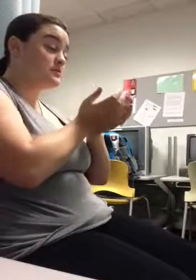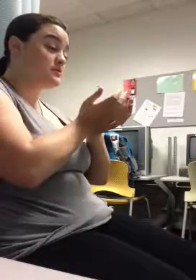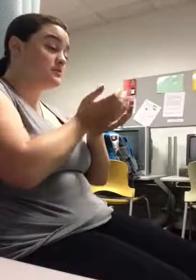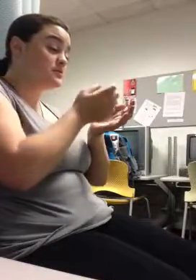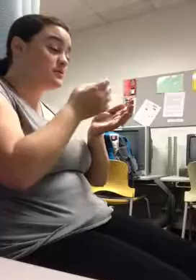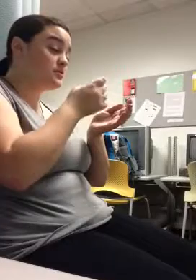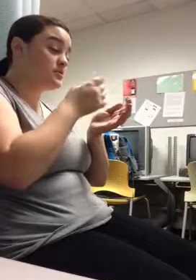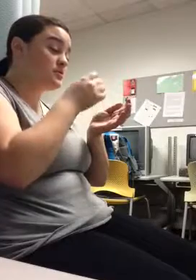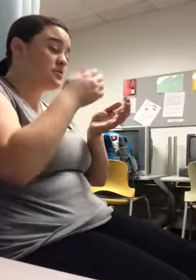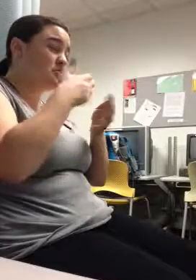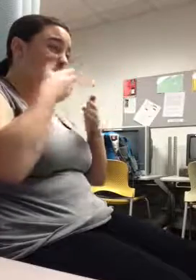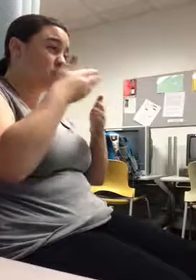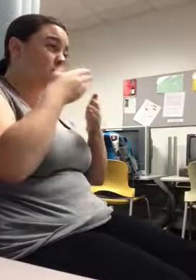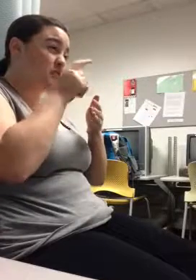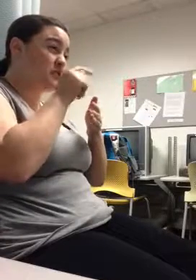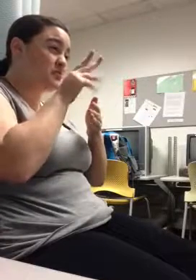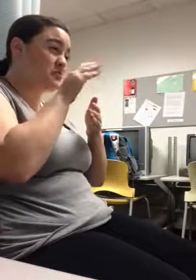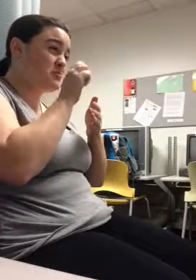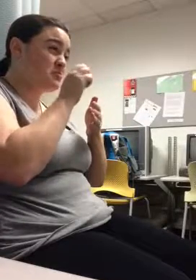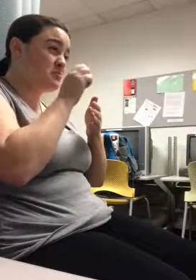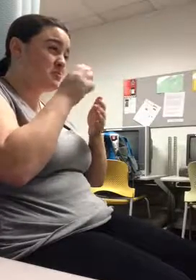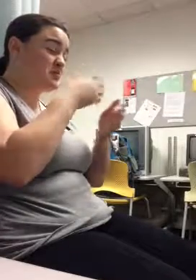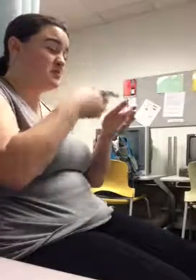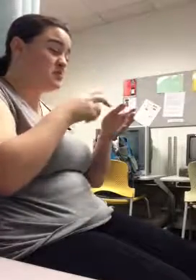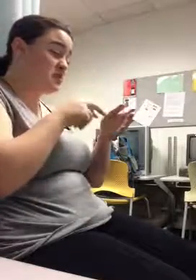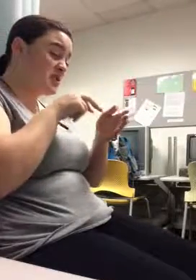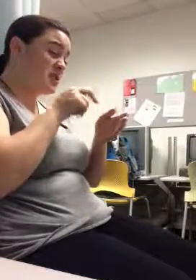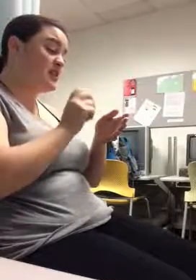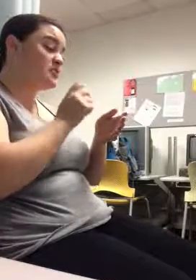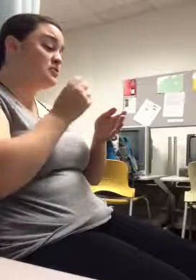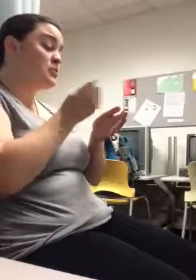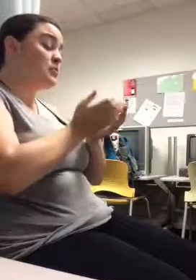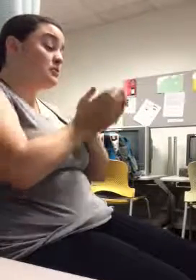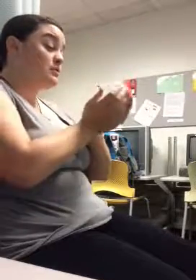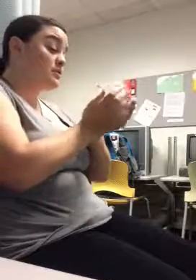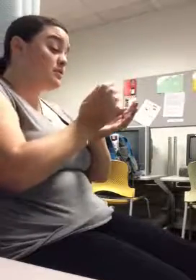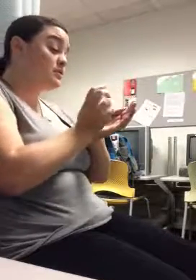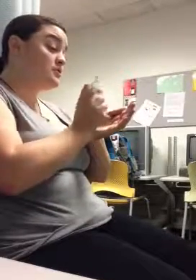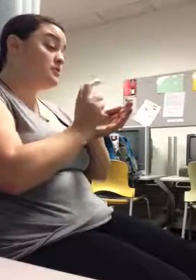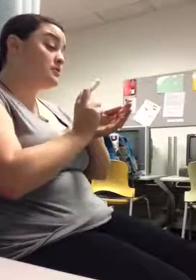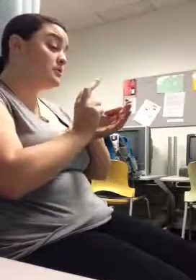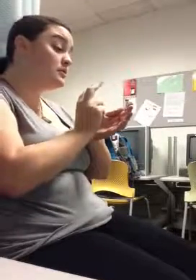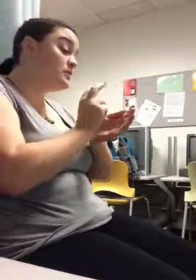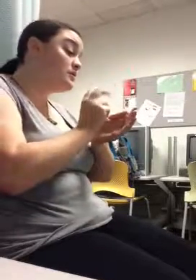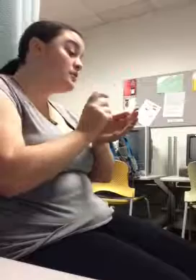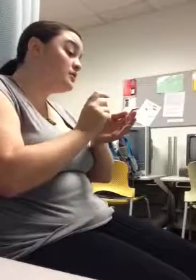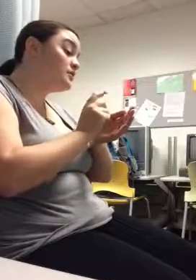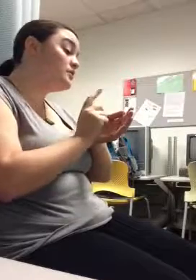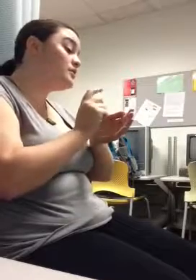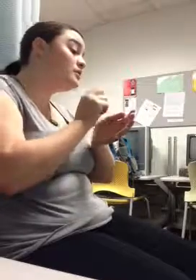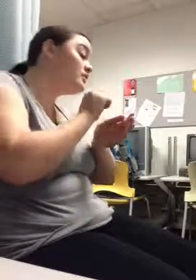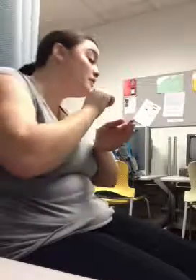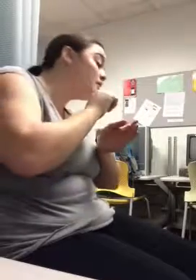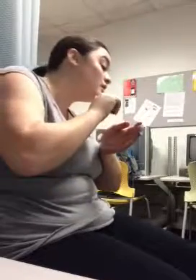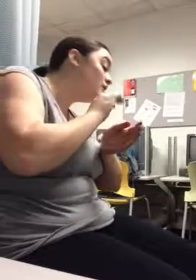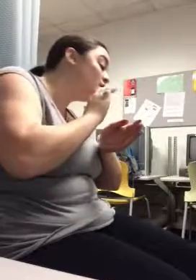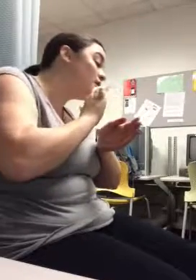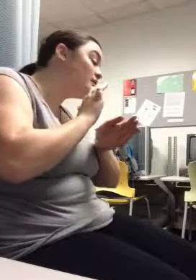And you lean over the raft so your head is emerged in the water with the mask and the